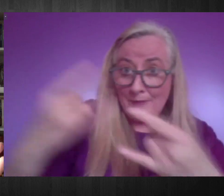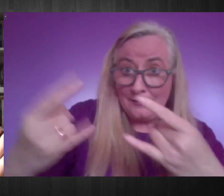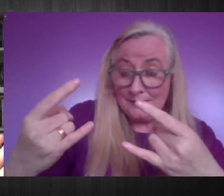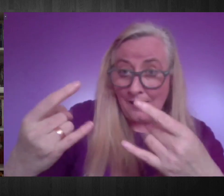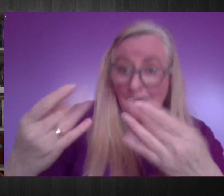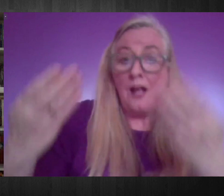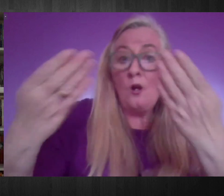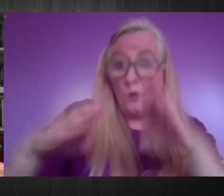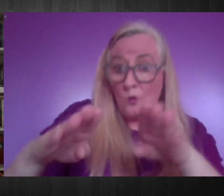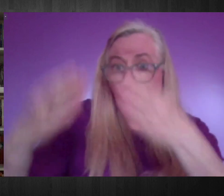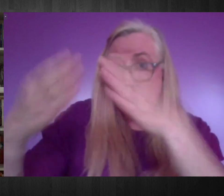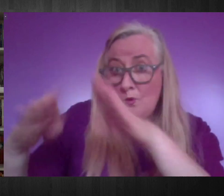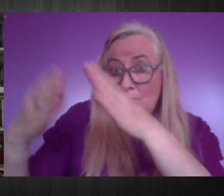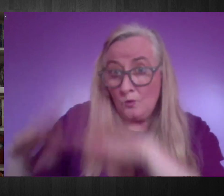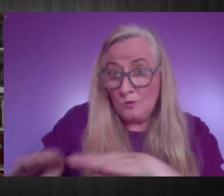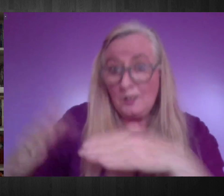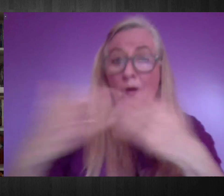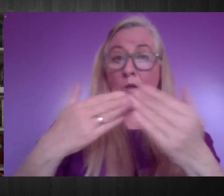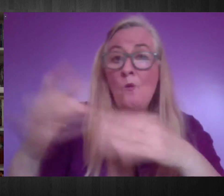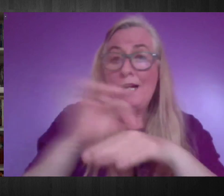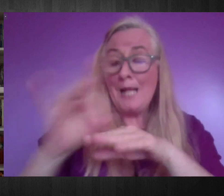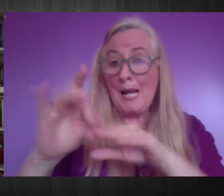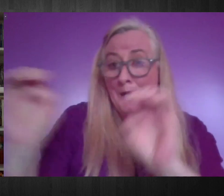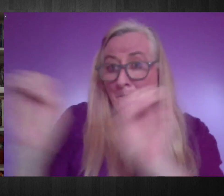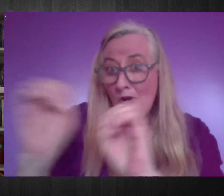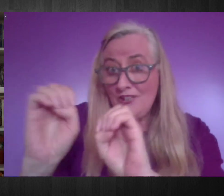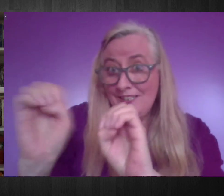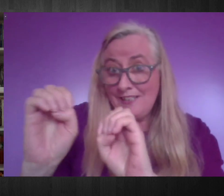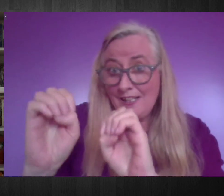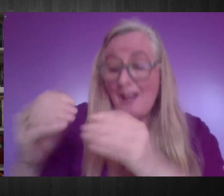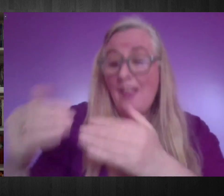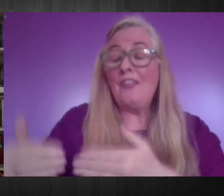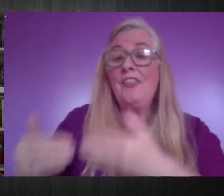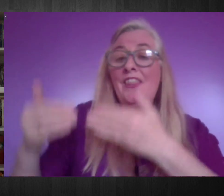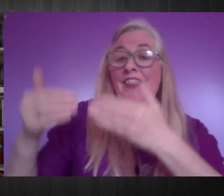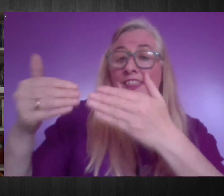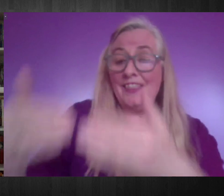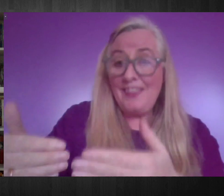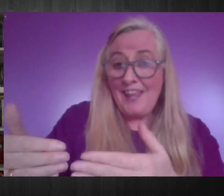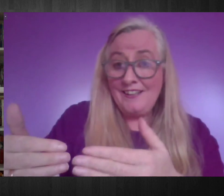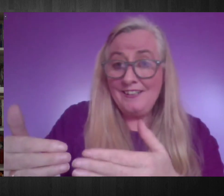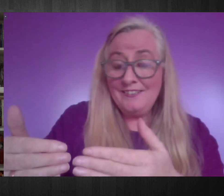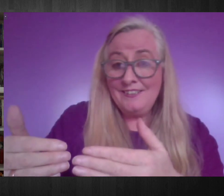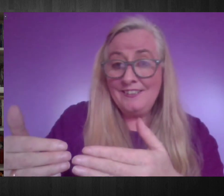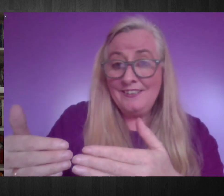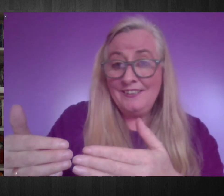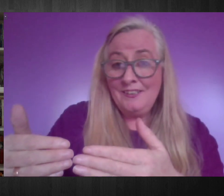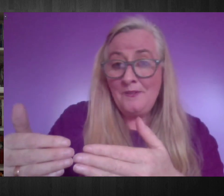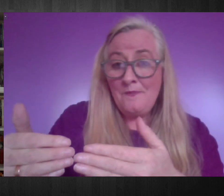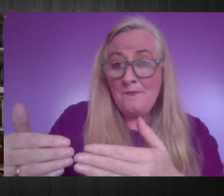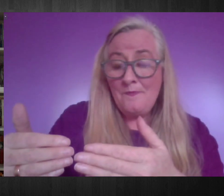are going to be released soon or are being released as we speak. But we might encounter the challenges